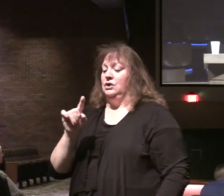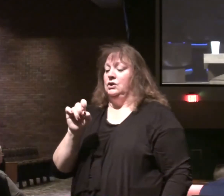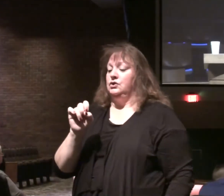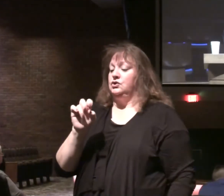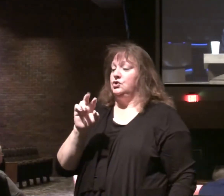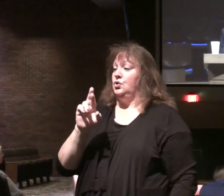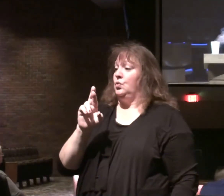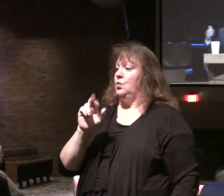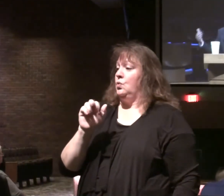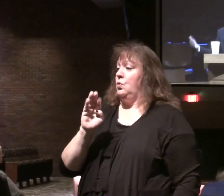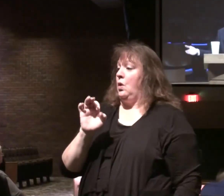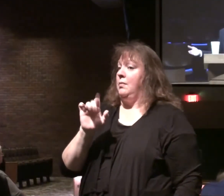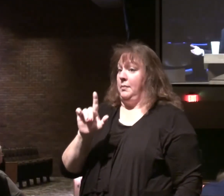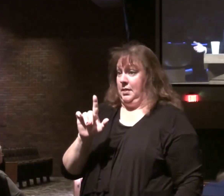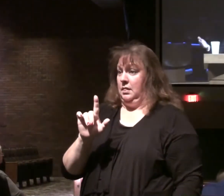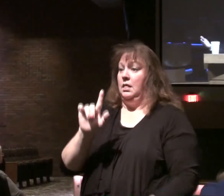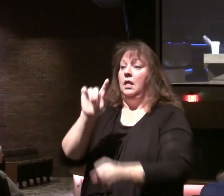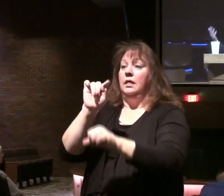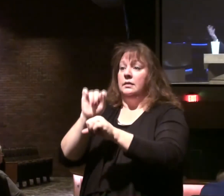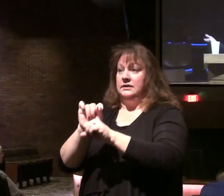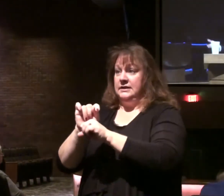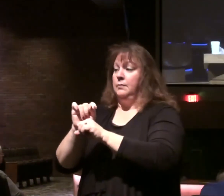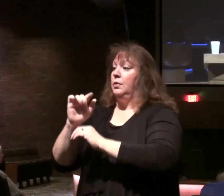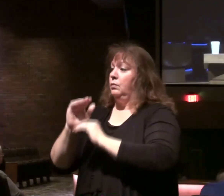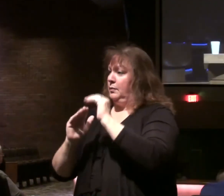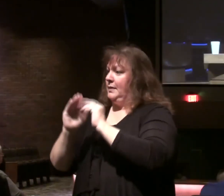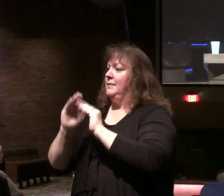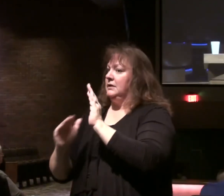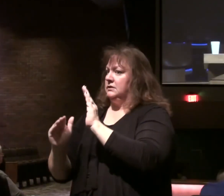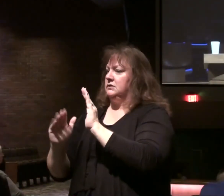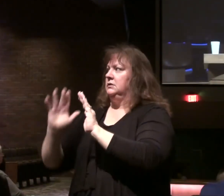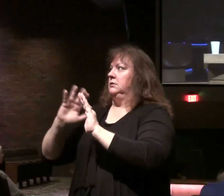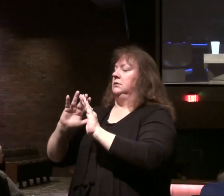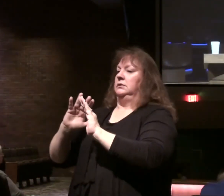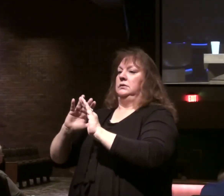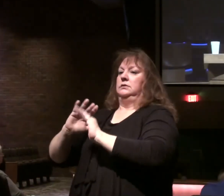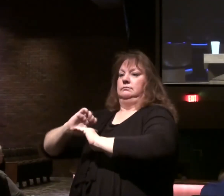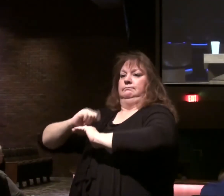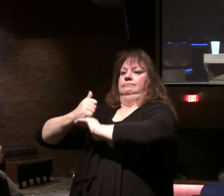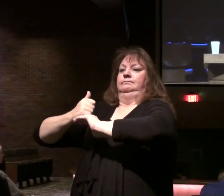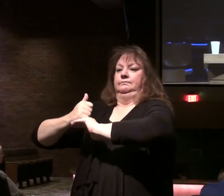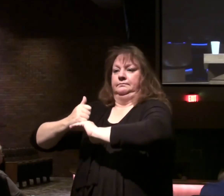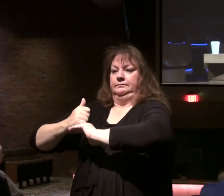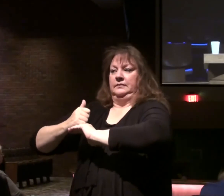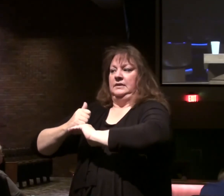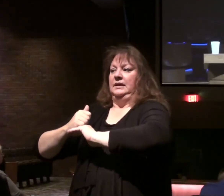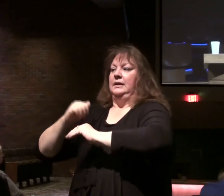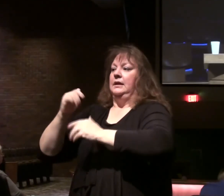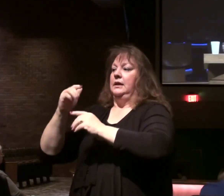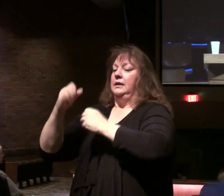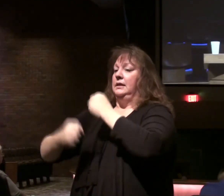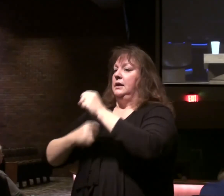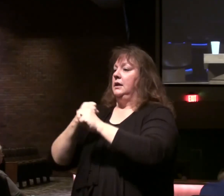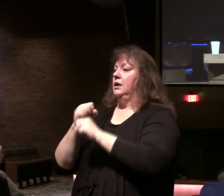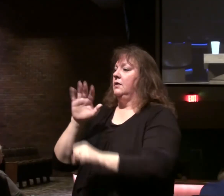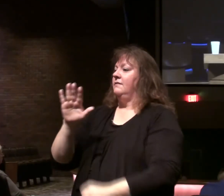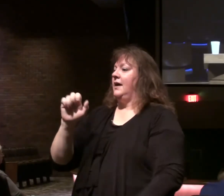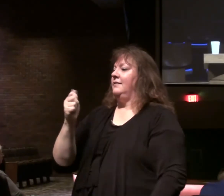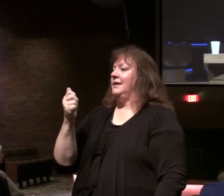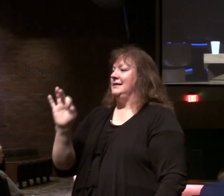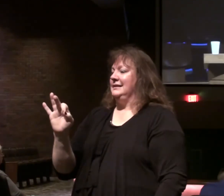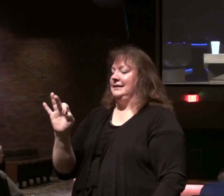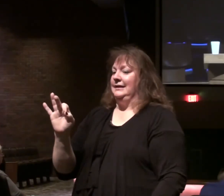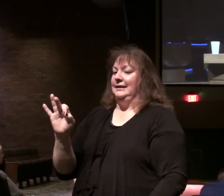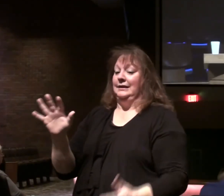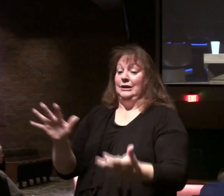The temple will be rebuilt. And become operational again in 519. Destroyed in